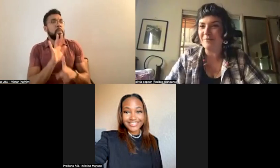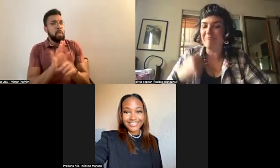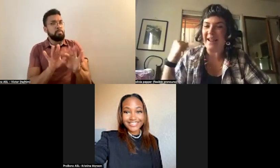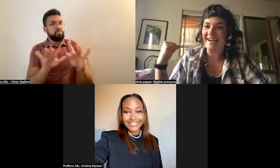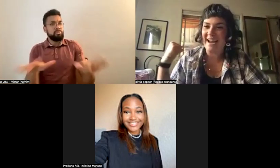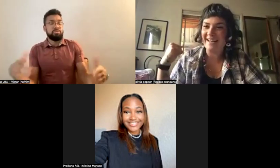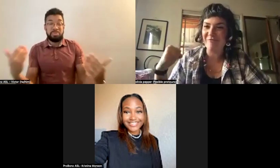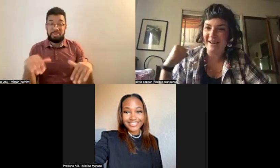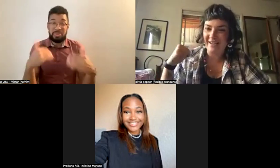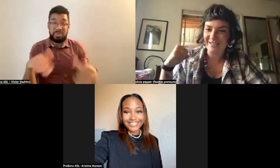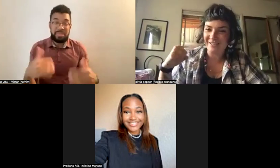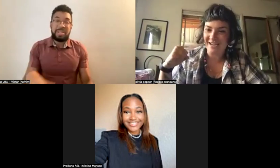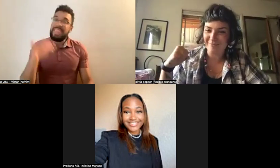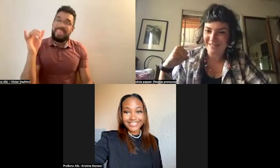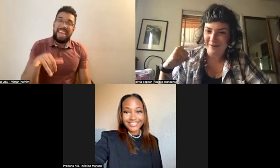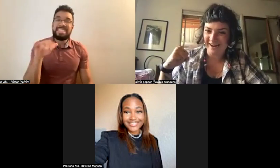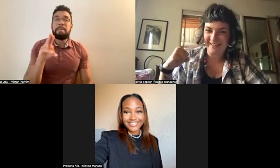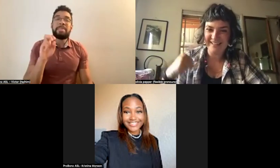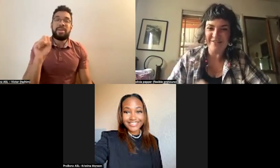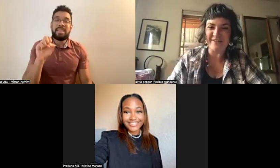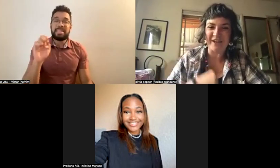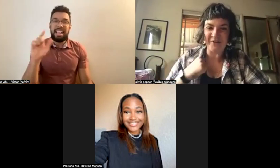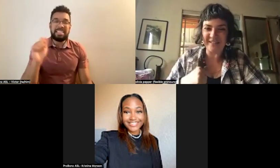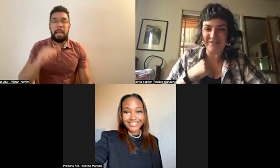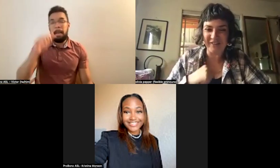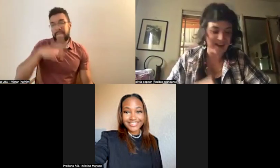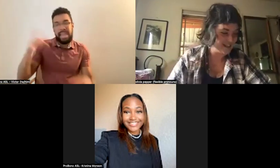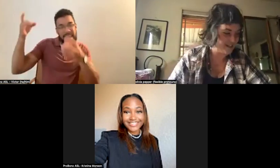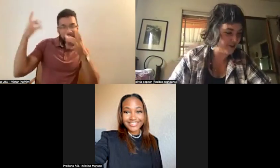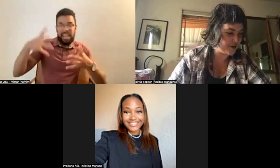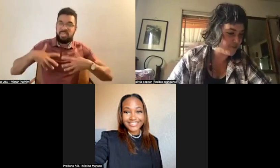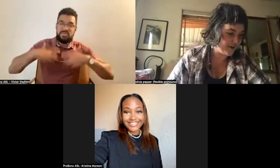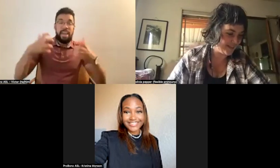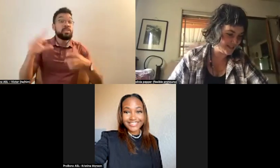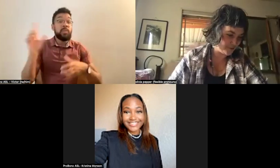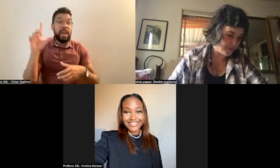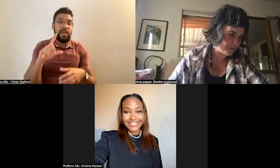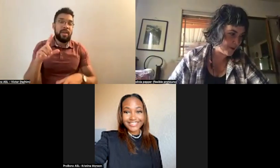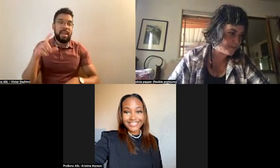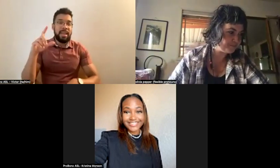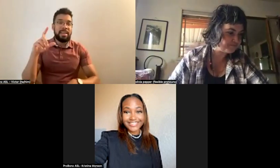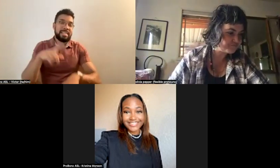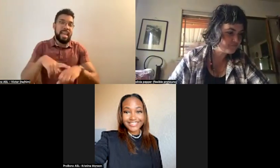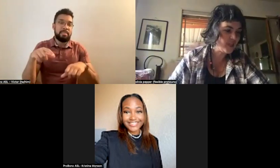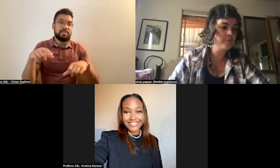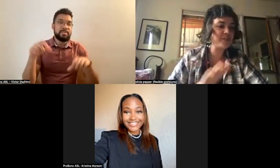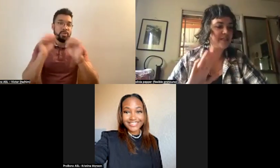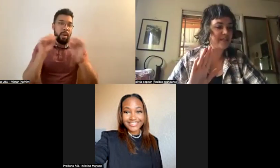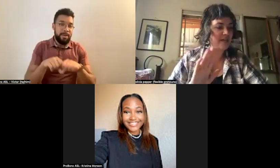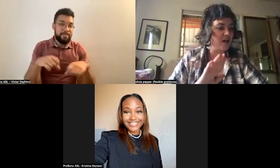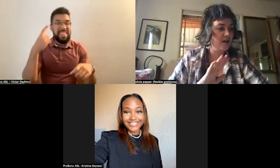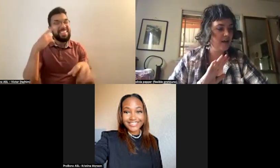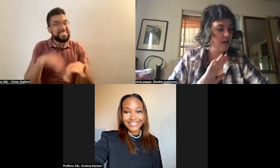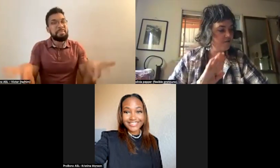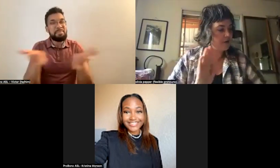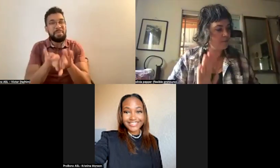Elsa's man hating rage in Times Square, which I always feel like is a very important thing to remember. I'm just going to